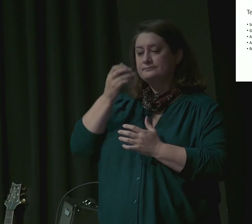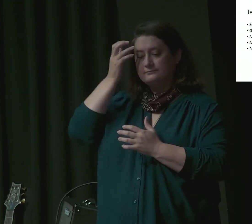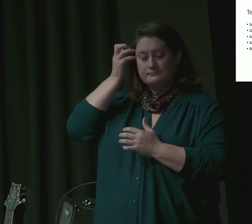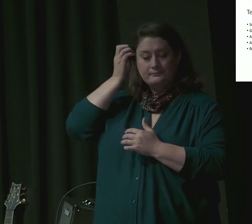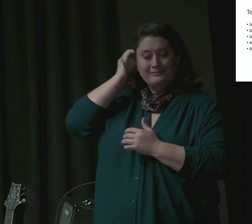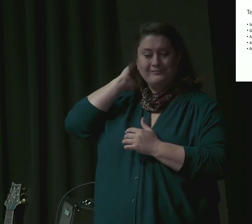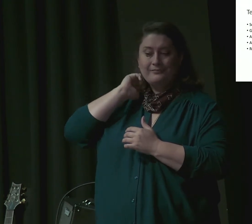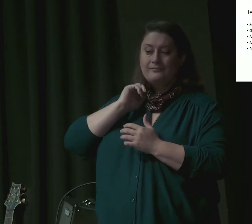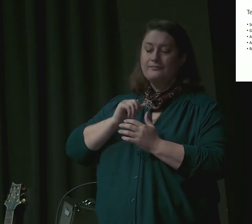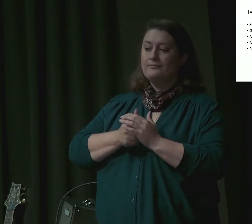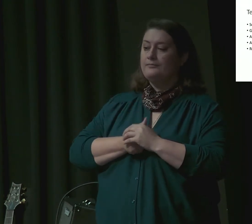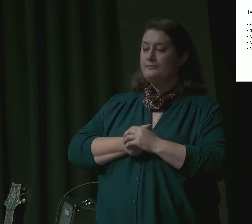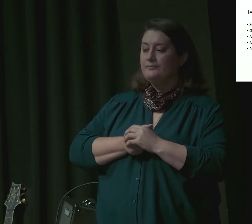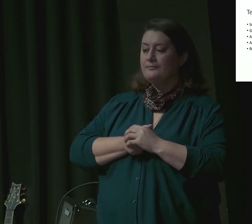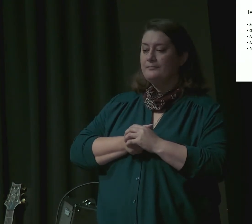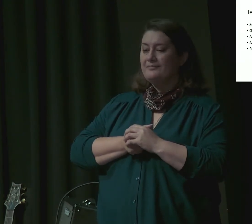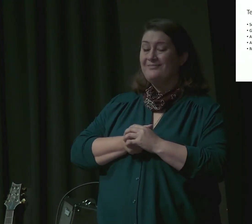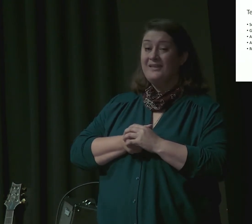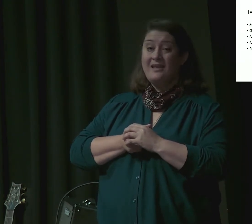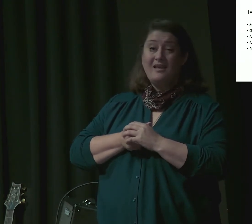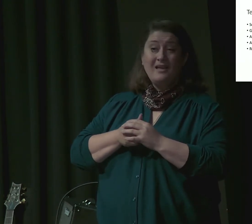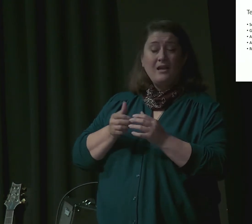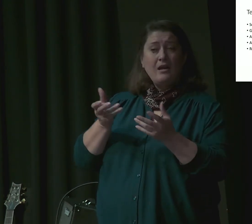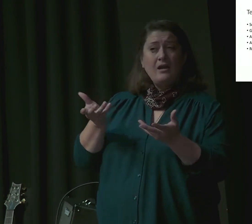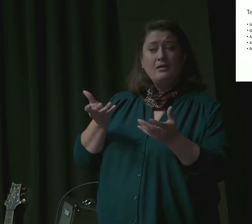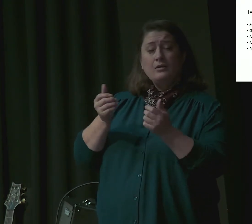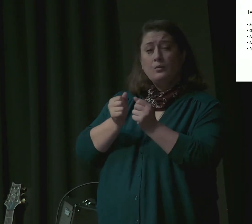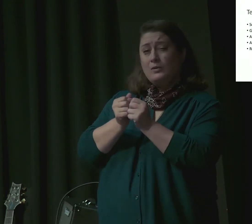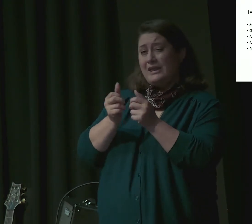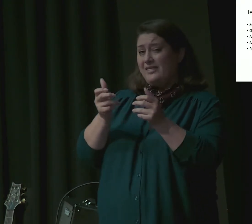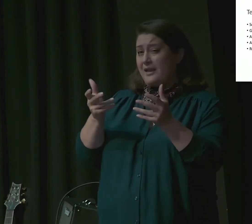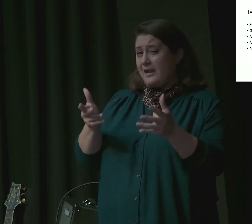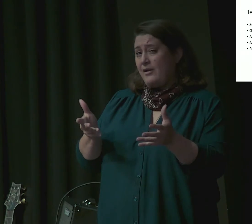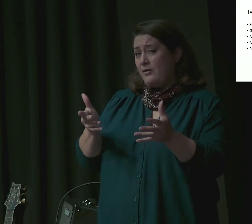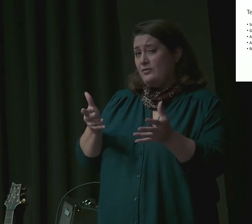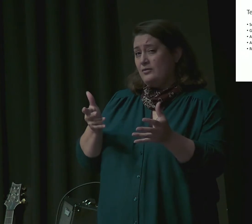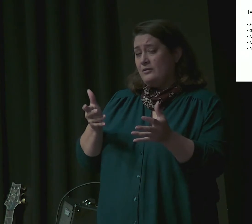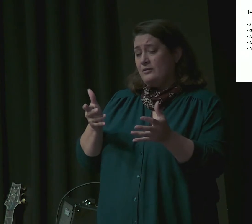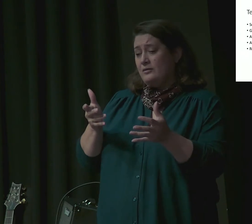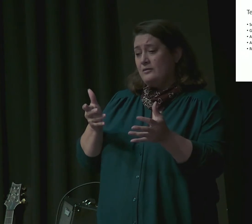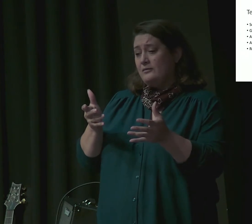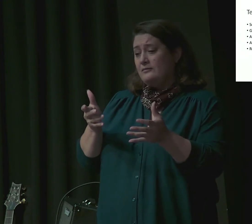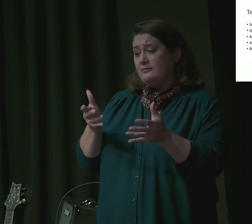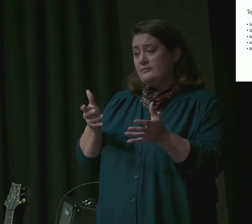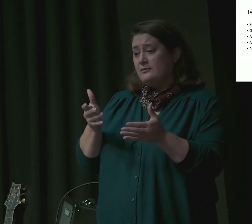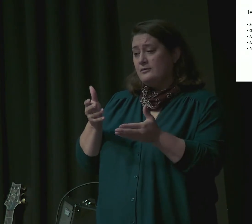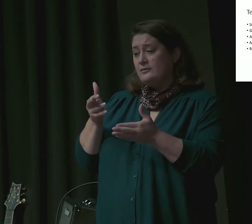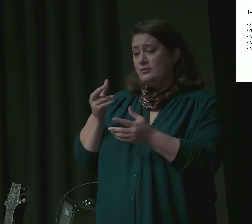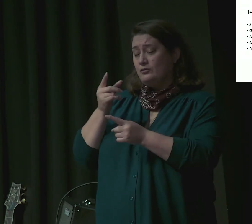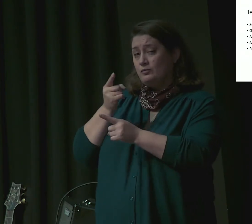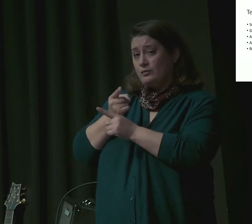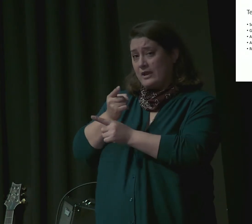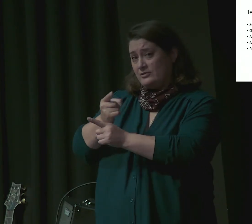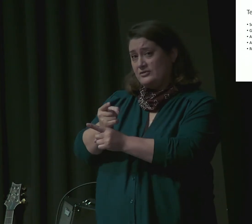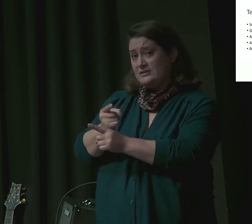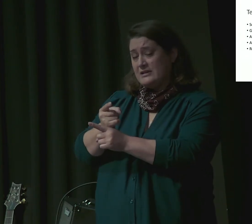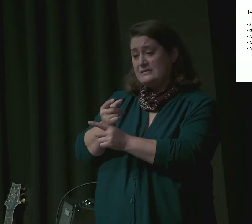is a sham. It's fake. It's not genuine. And Joseph well knows that if he truly